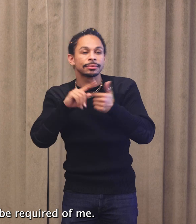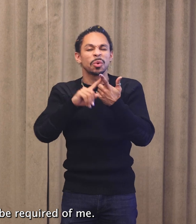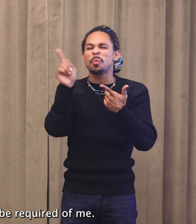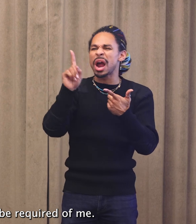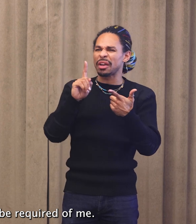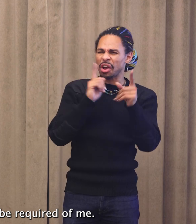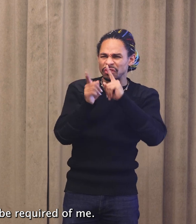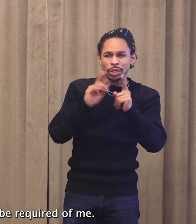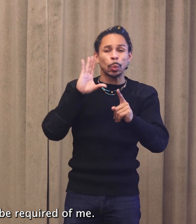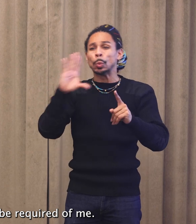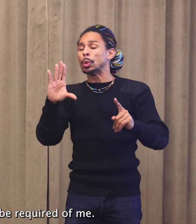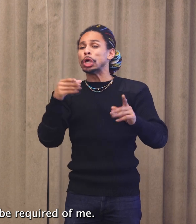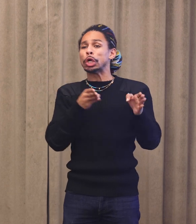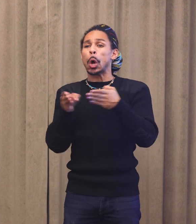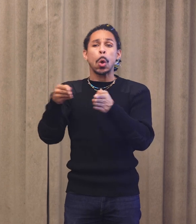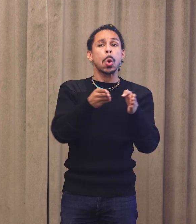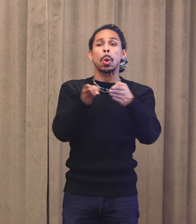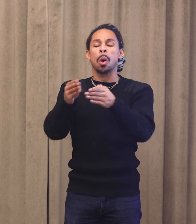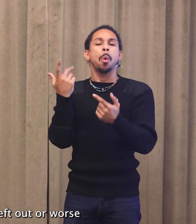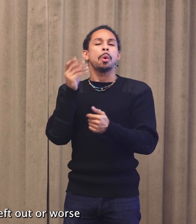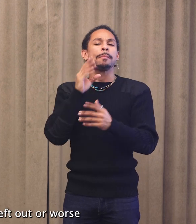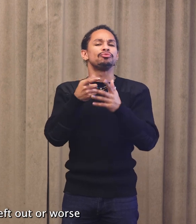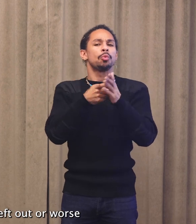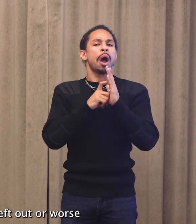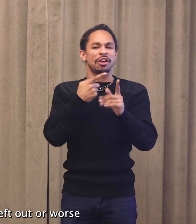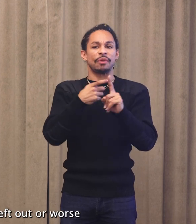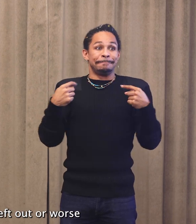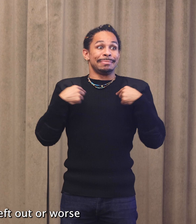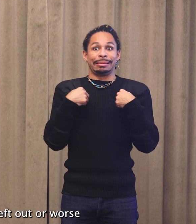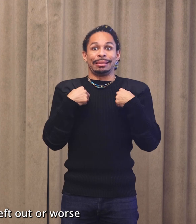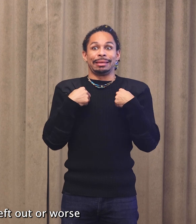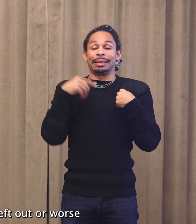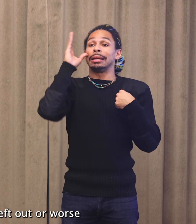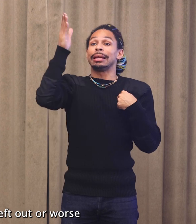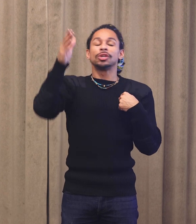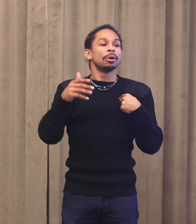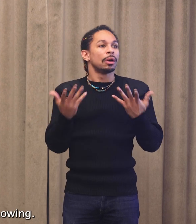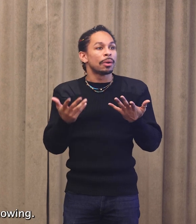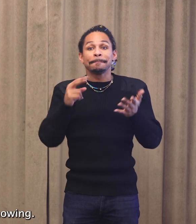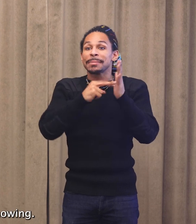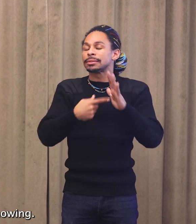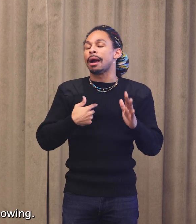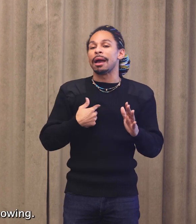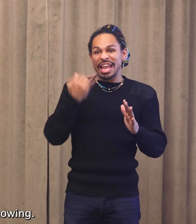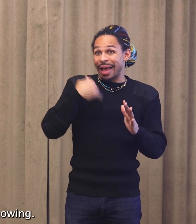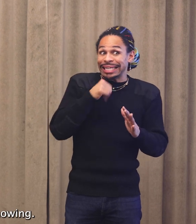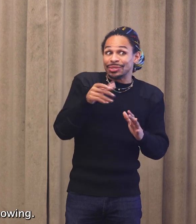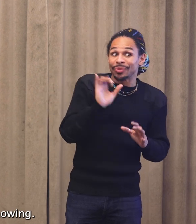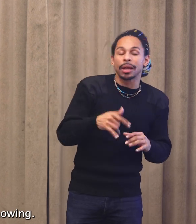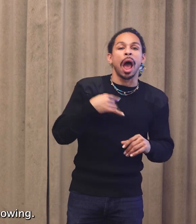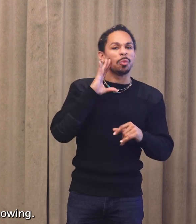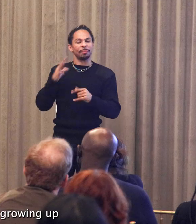what was going to be required of me so I would not be left out or, left not knowing.